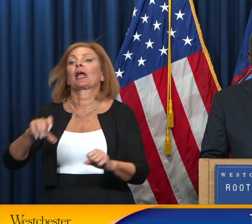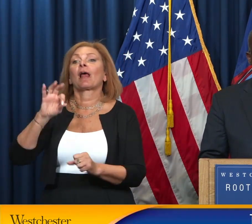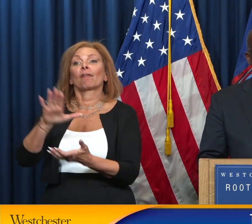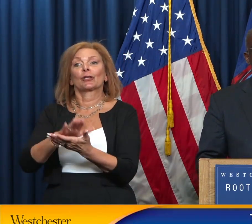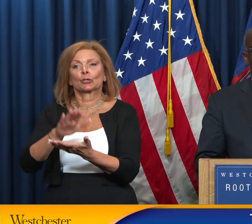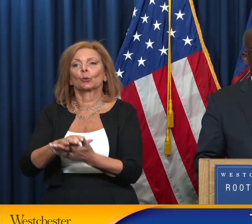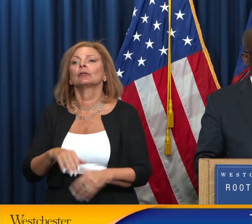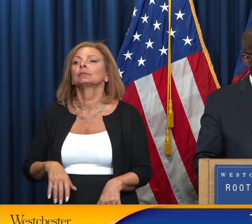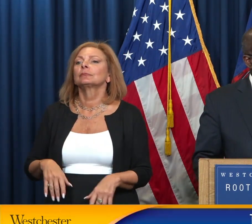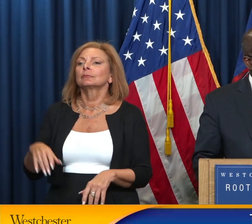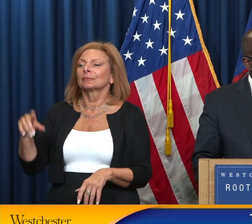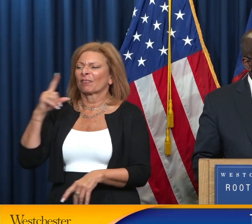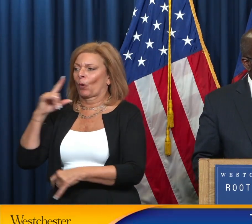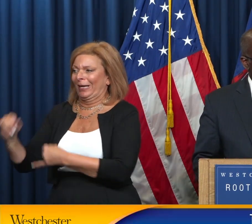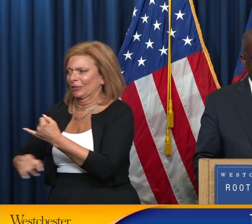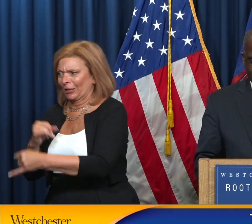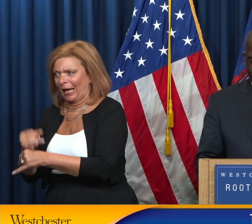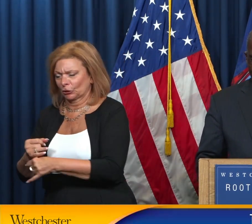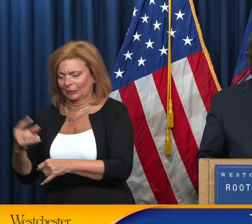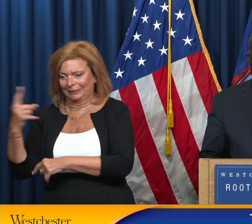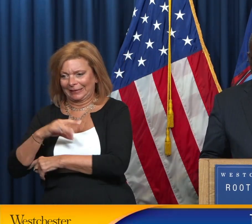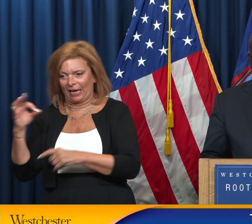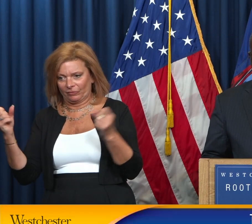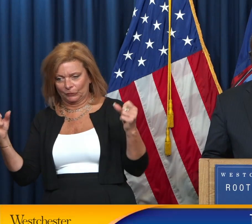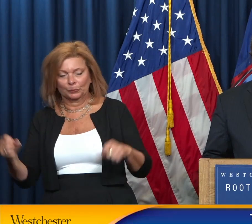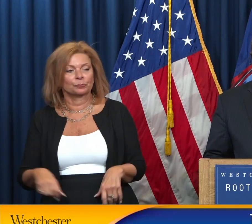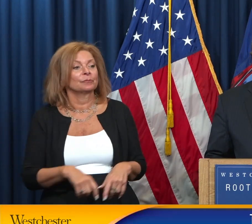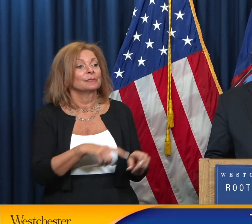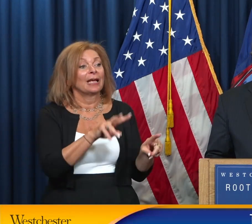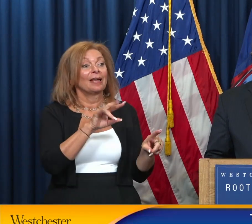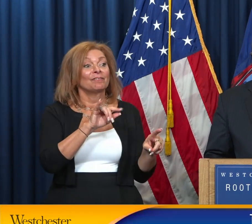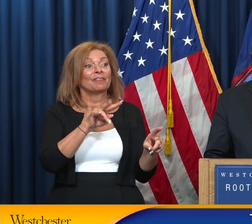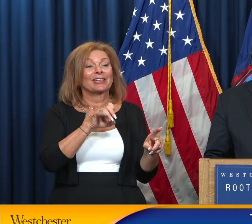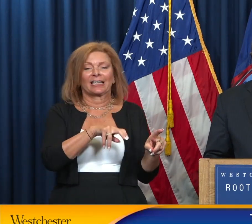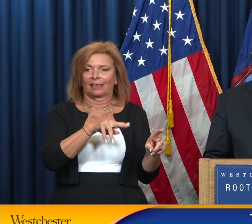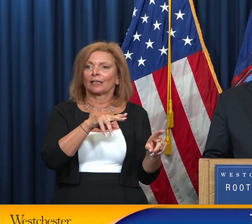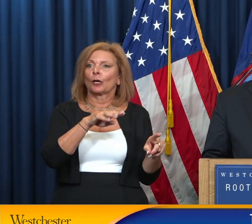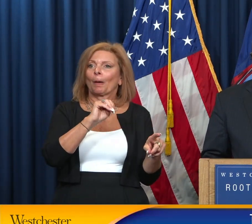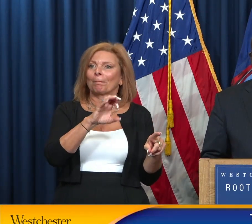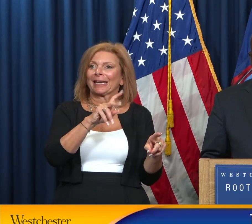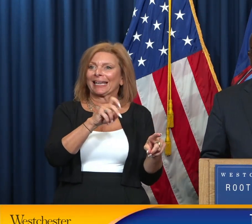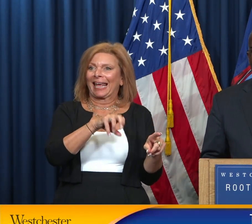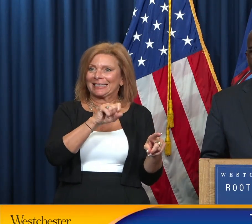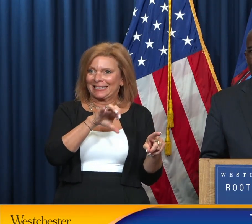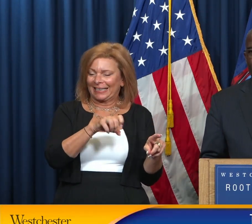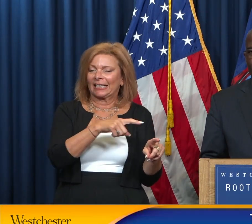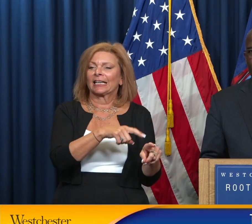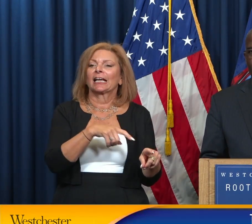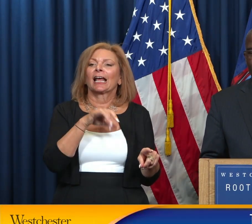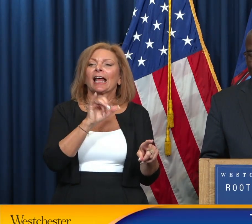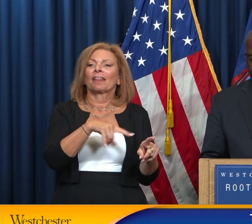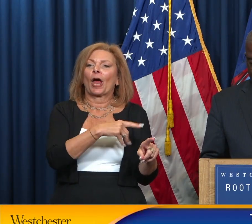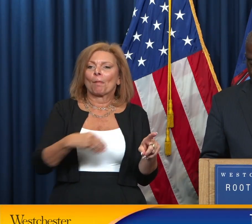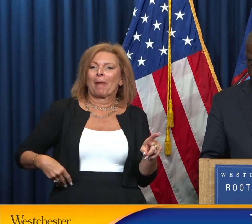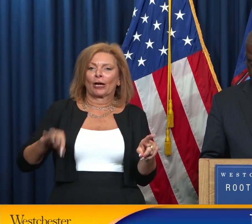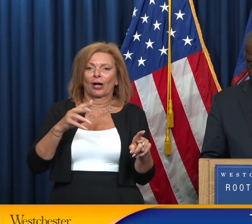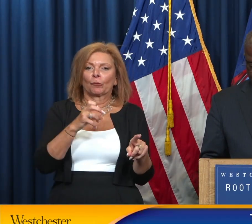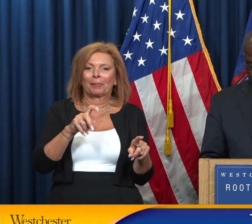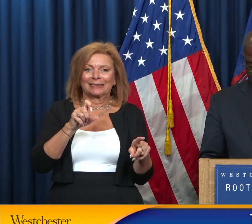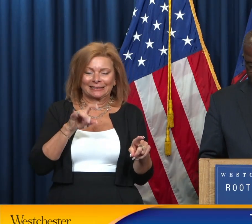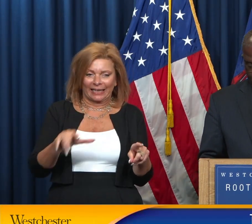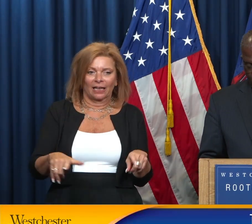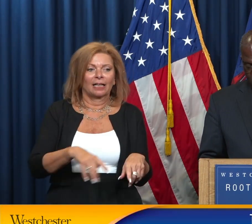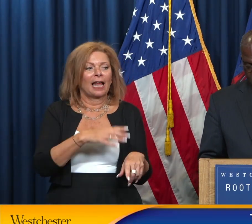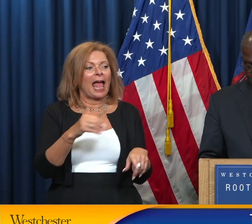Languages. My good friend, the mayor of the great city of Peaskill, Vivian McKenzie. And certainly our director of economic development, Bridget